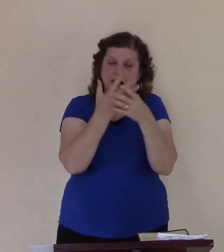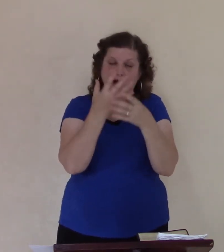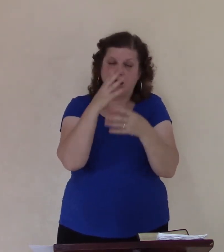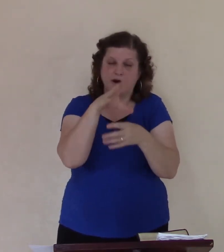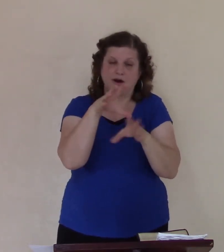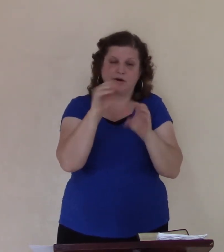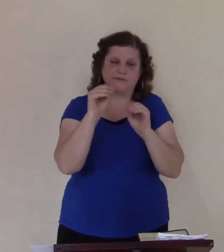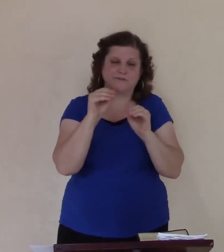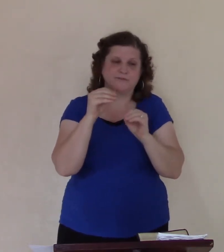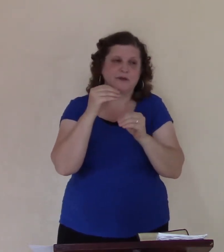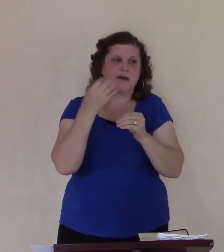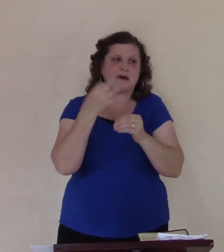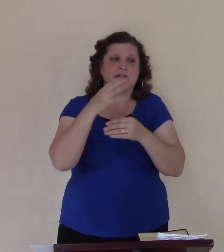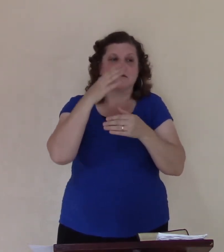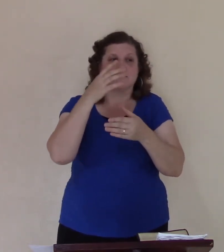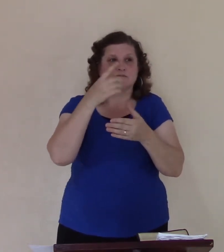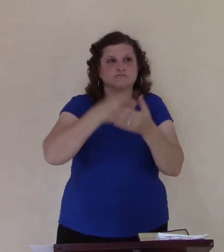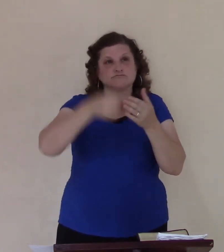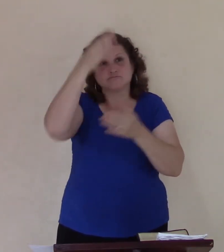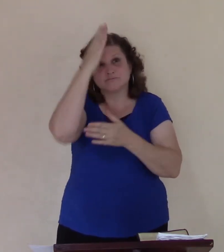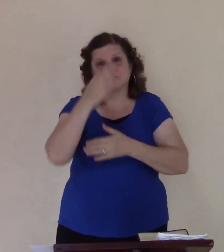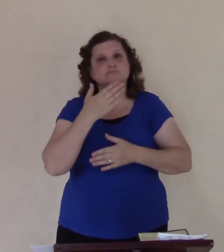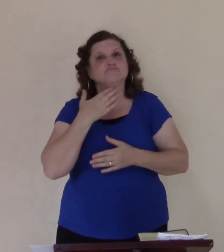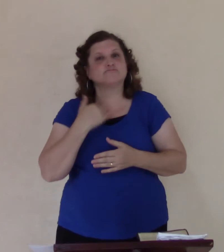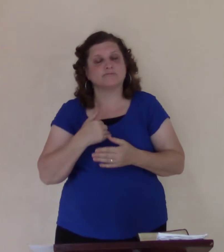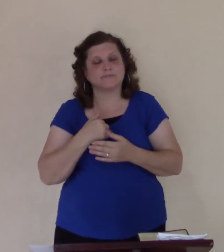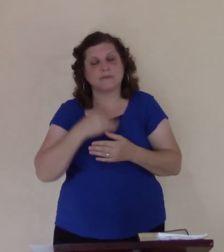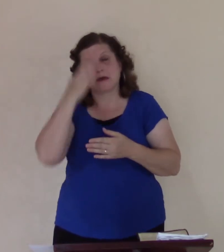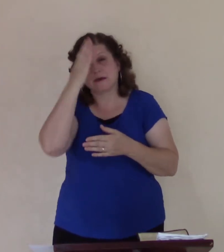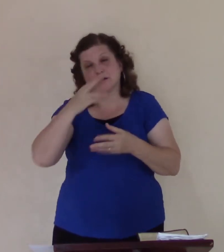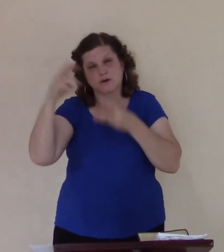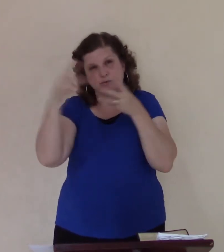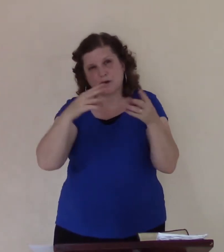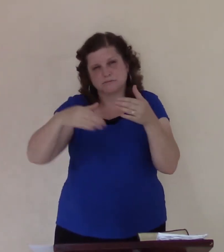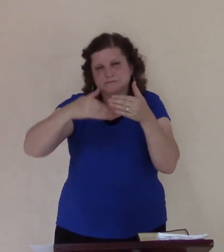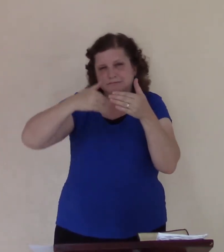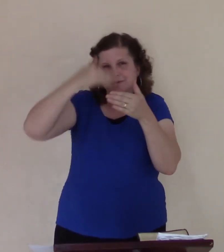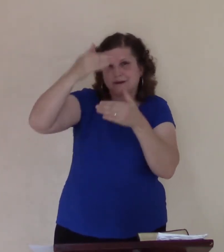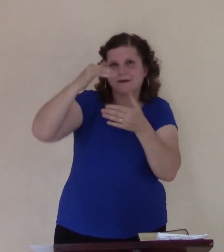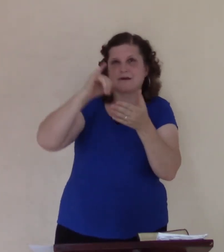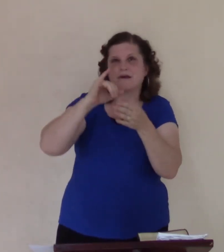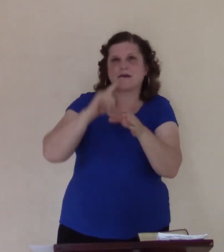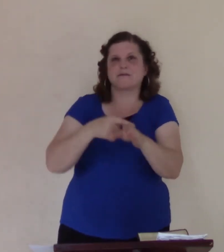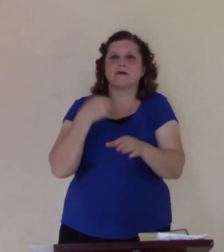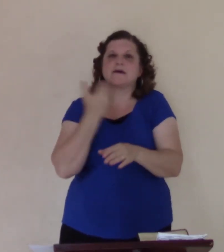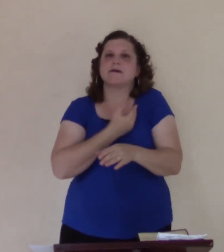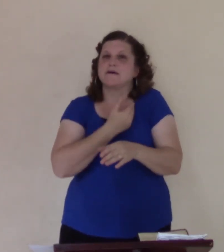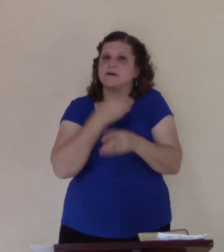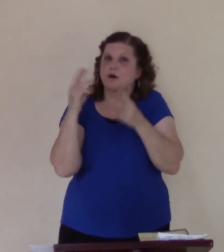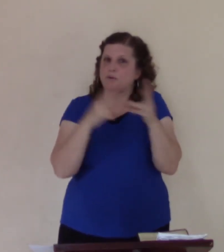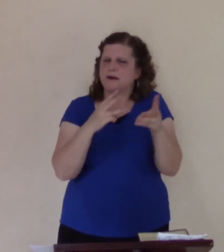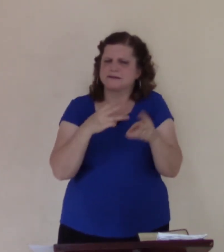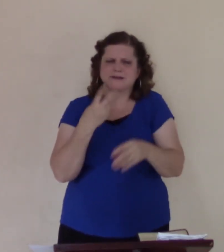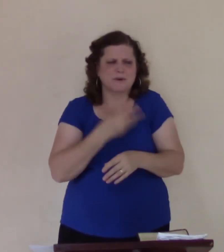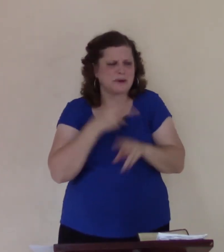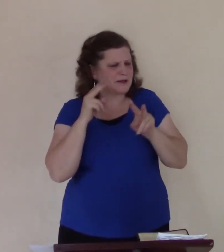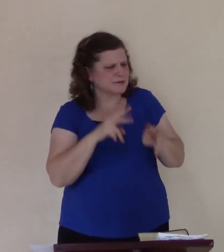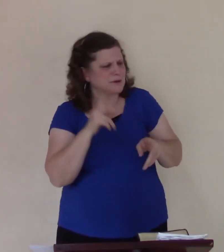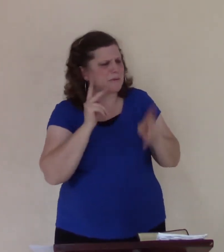God's ways are greater, they're higher than marvelous. You look at people, and think God's just fighting them, God should take them out.